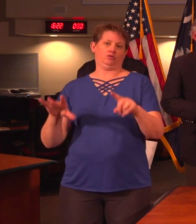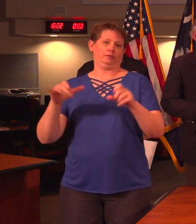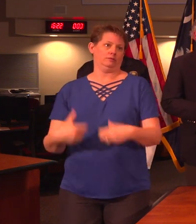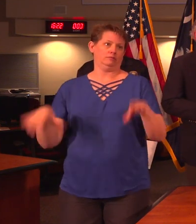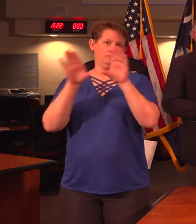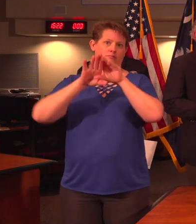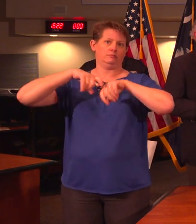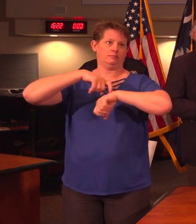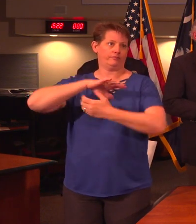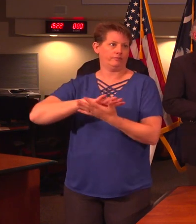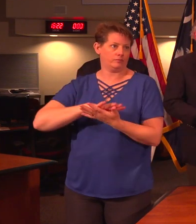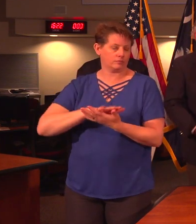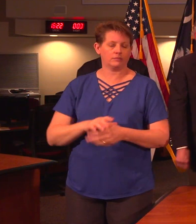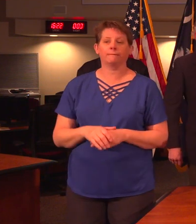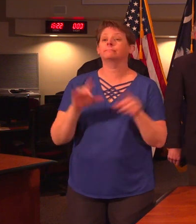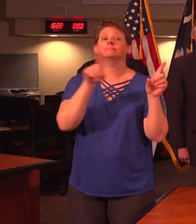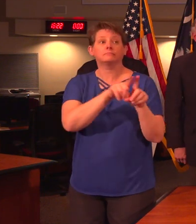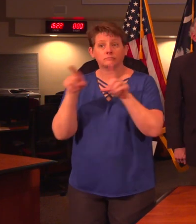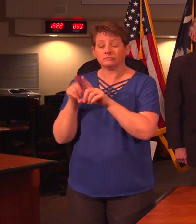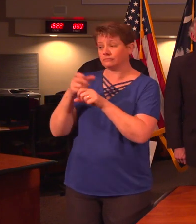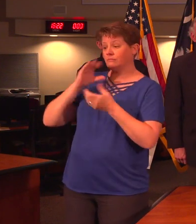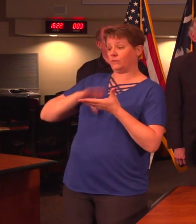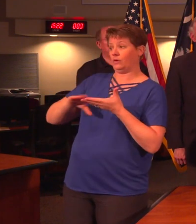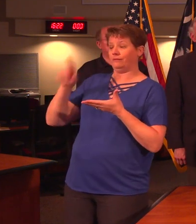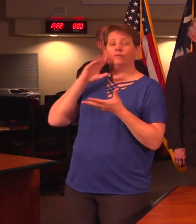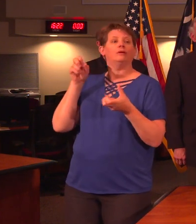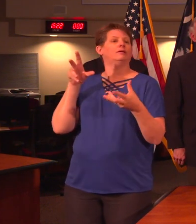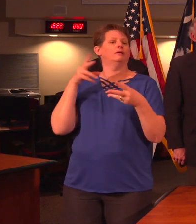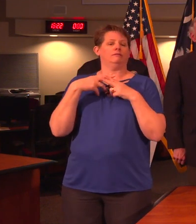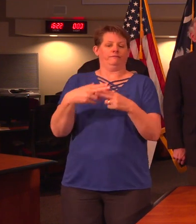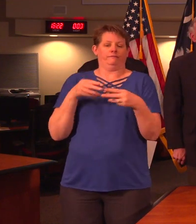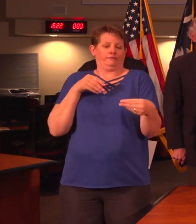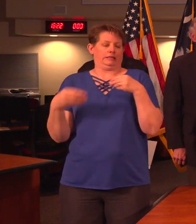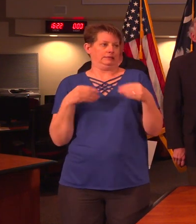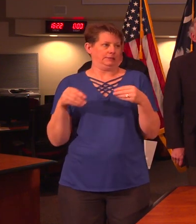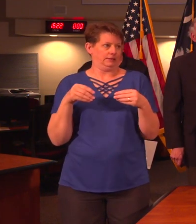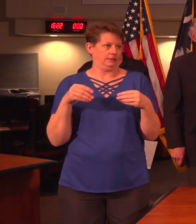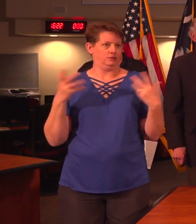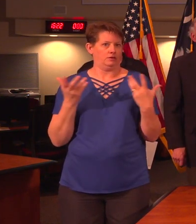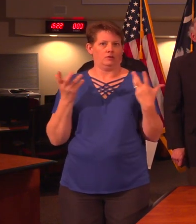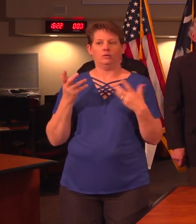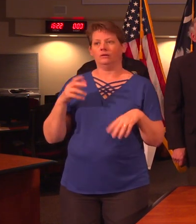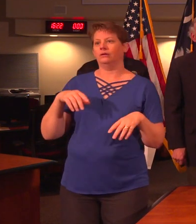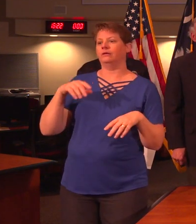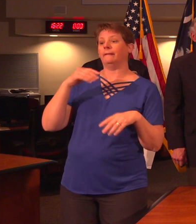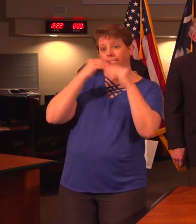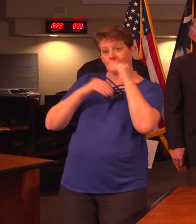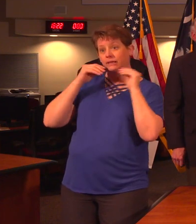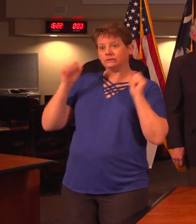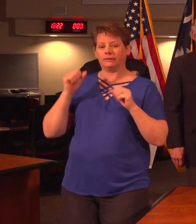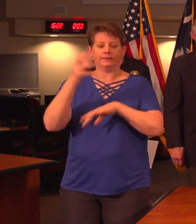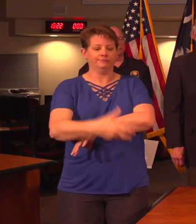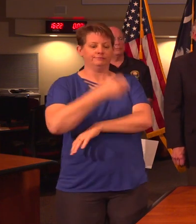We have also received a waiver for flexibility so that meals can be the grab-and-go type.